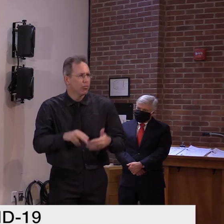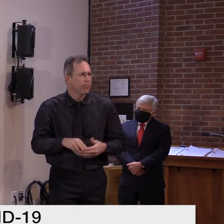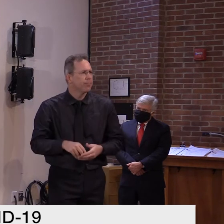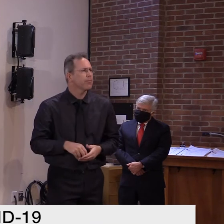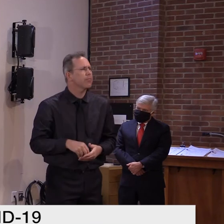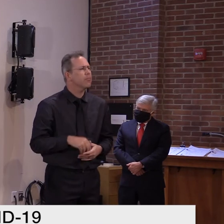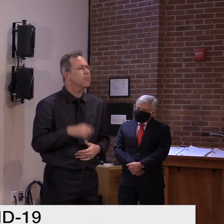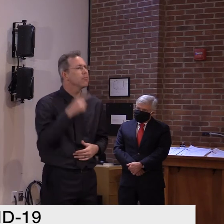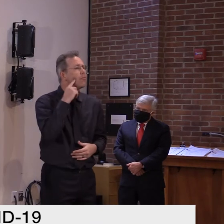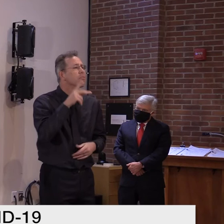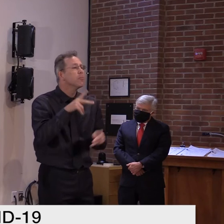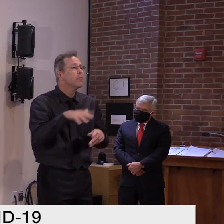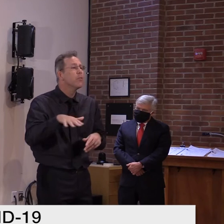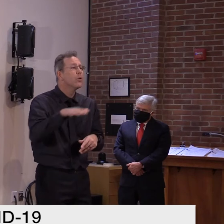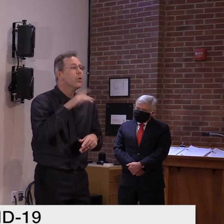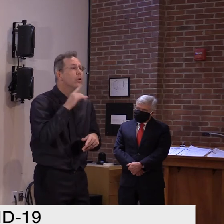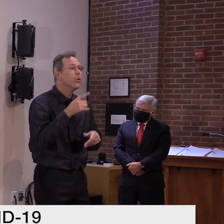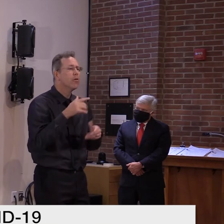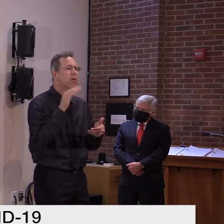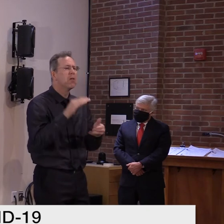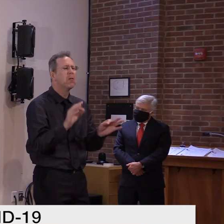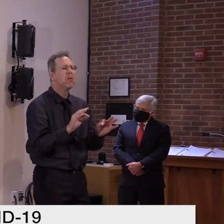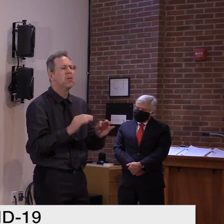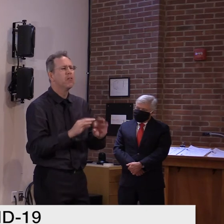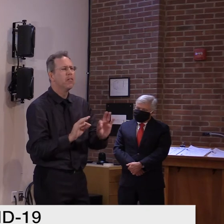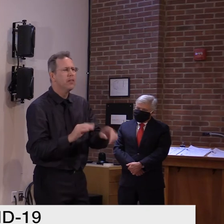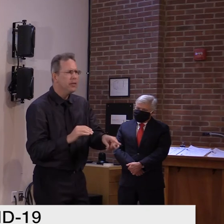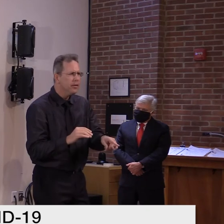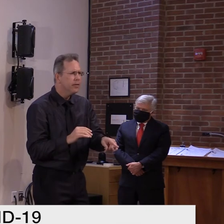marginalized or harmed by former policing practices?